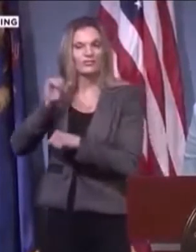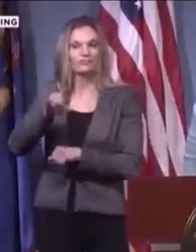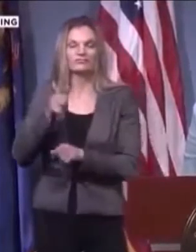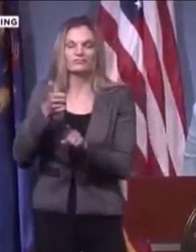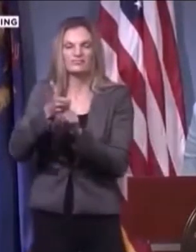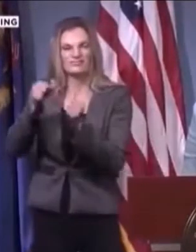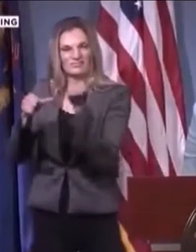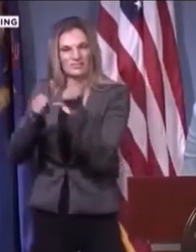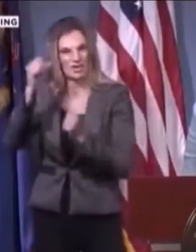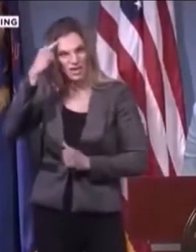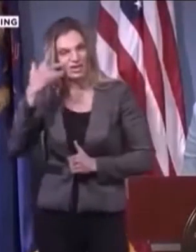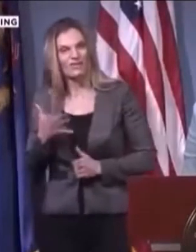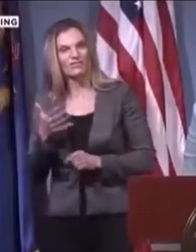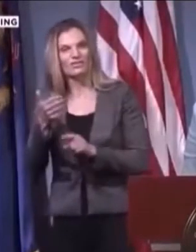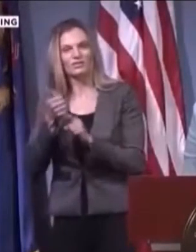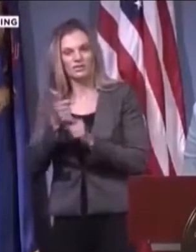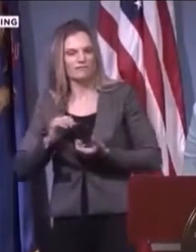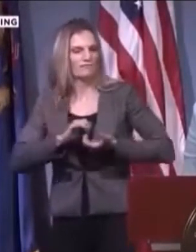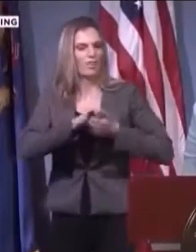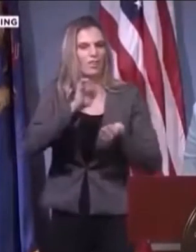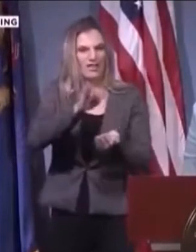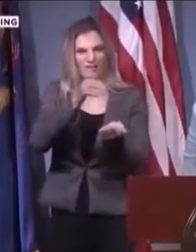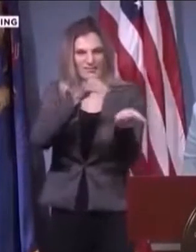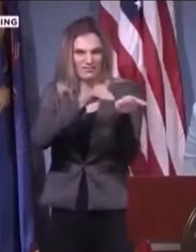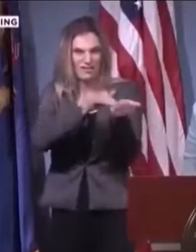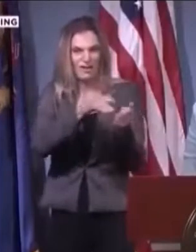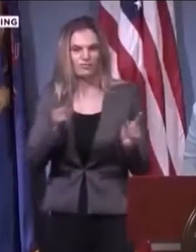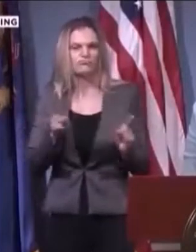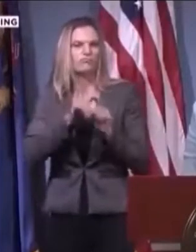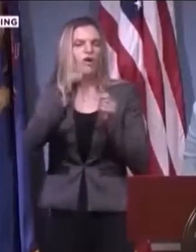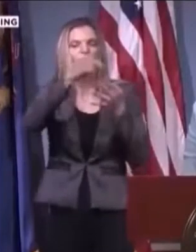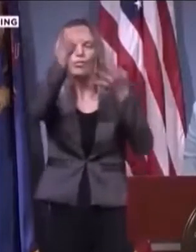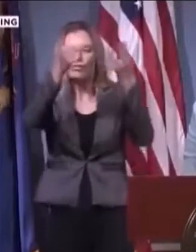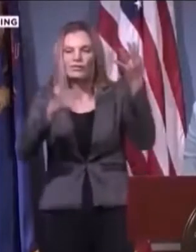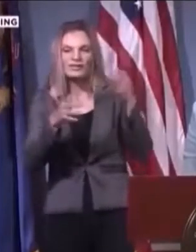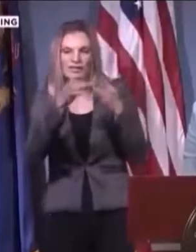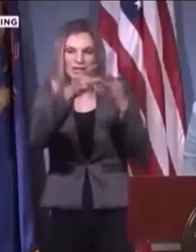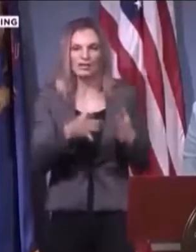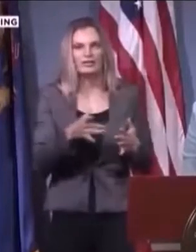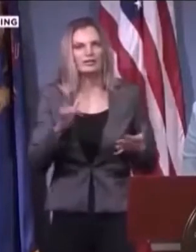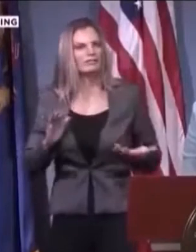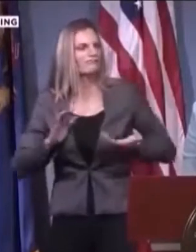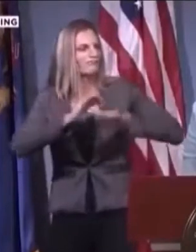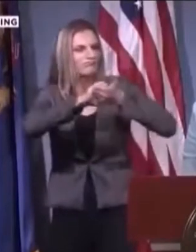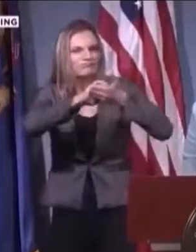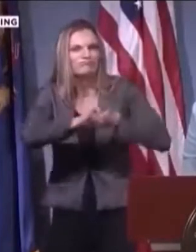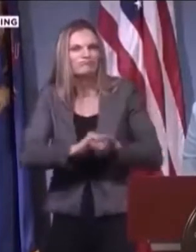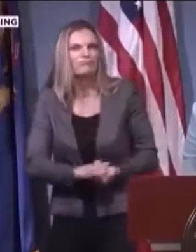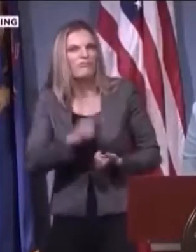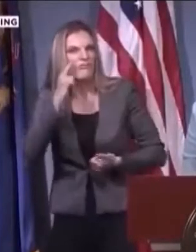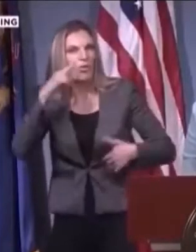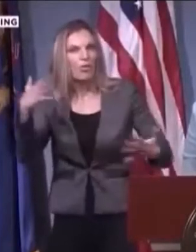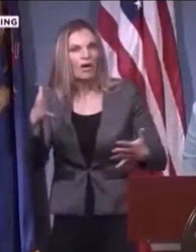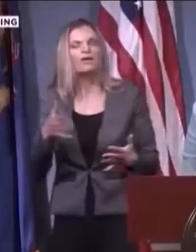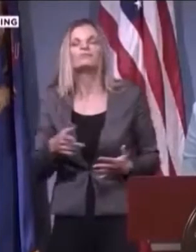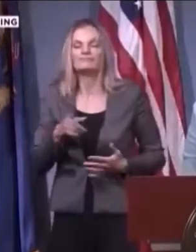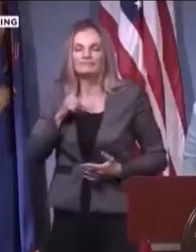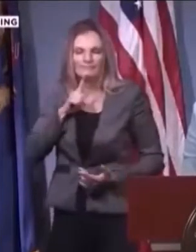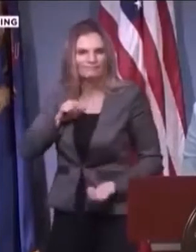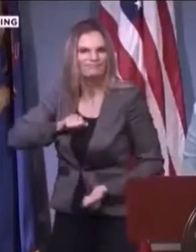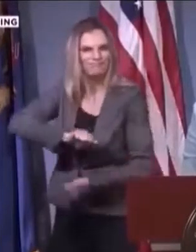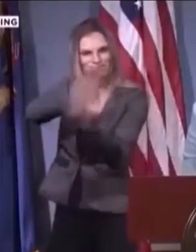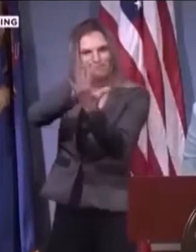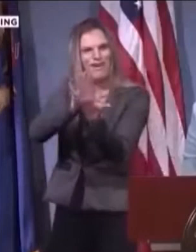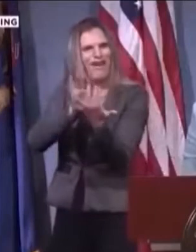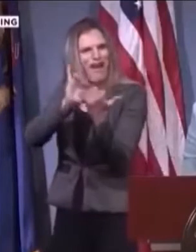understanding is you can't just drive up to this testing center and go, I want to get tested. You have to have like a note from a doctor. You don't actually have to physically go to the